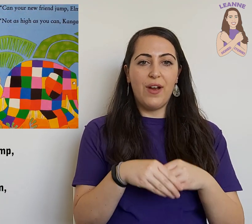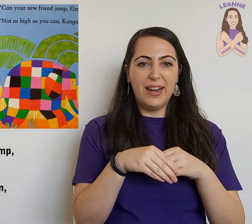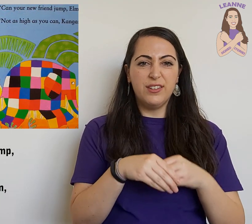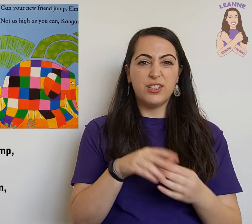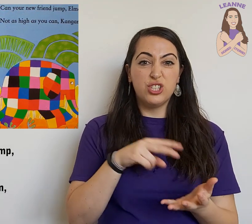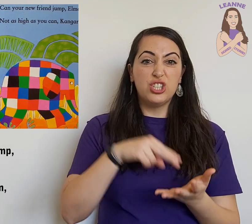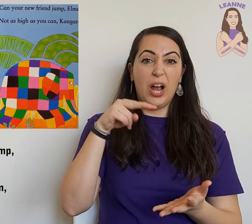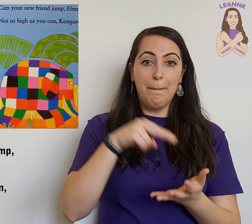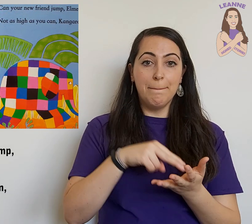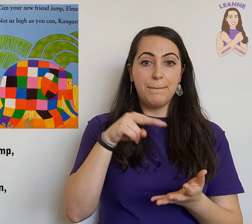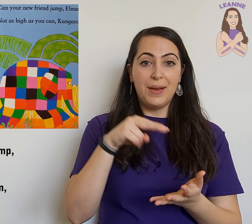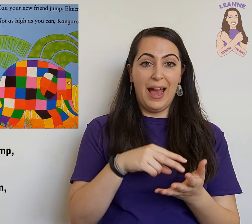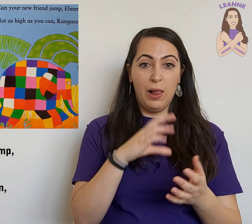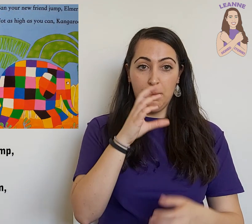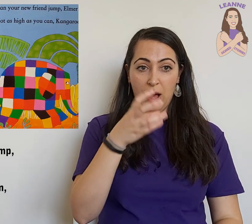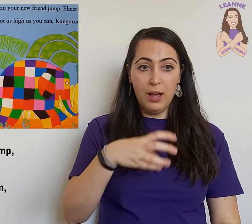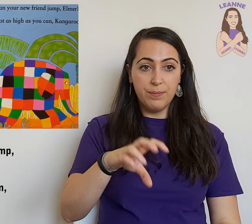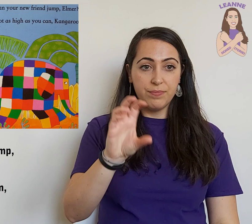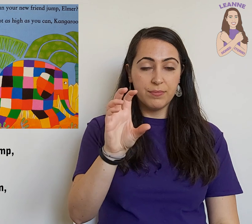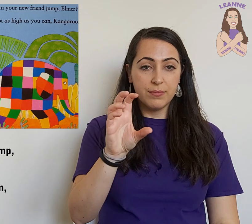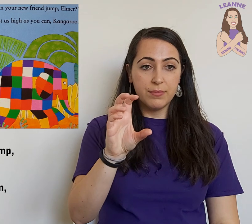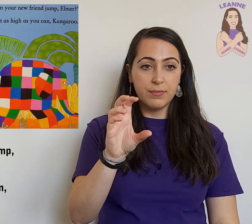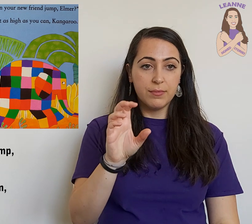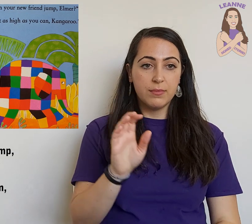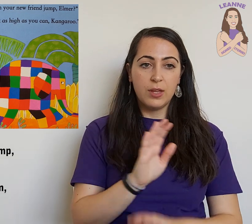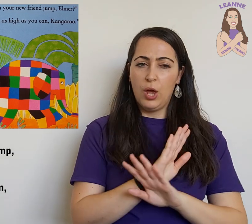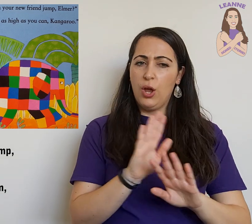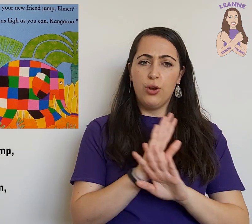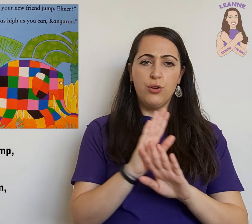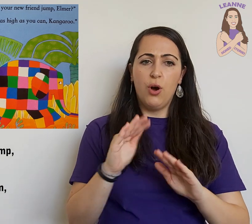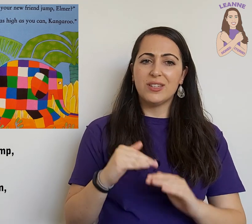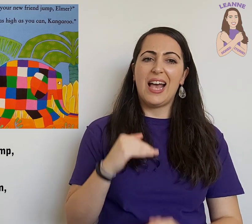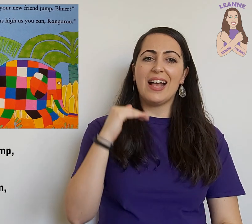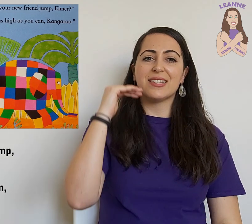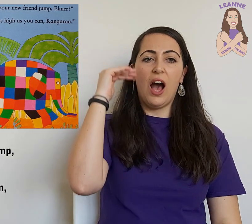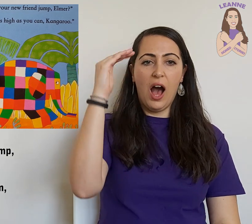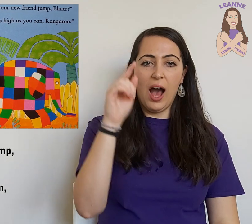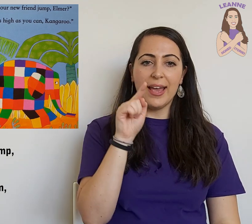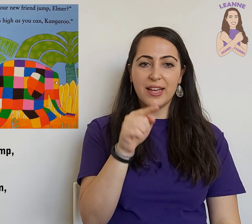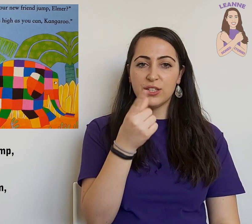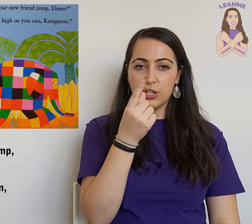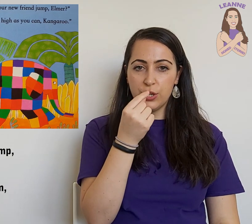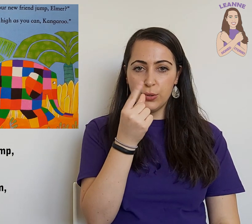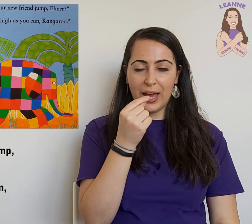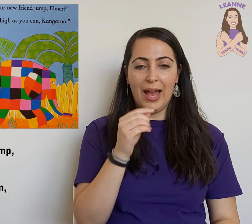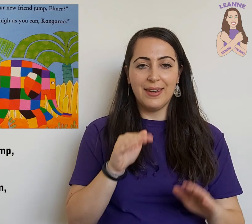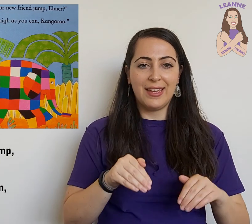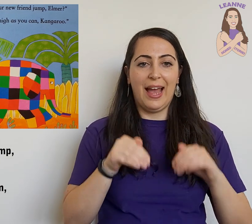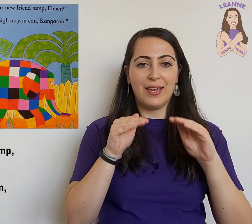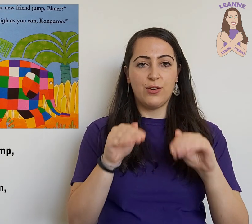jump, Elmer? Not as high as you can, kangaroo.